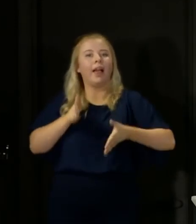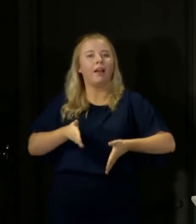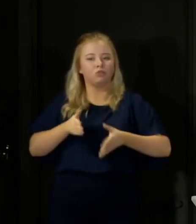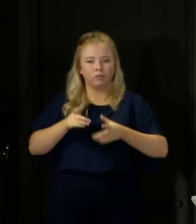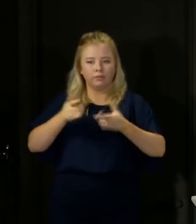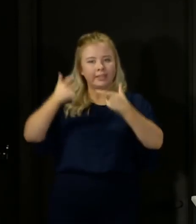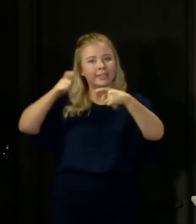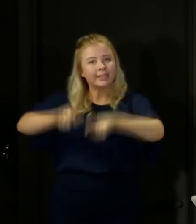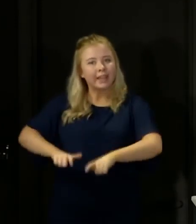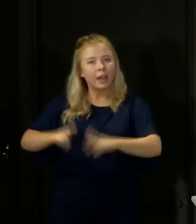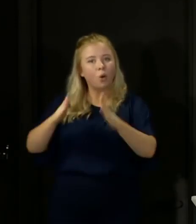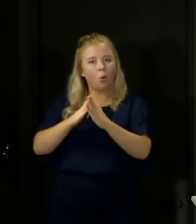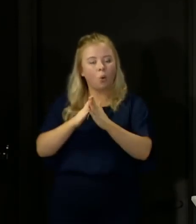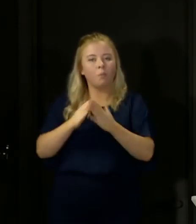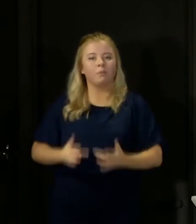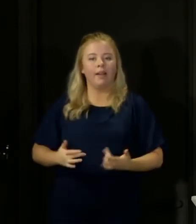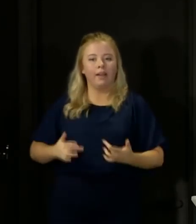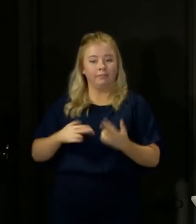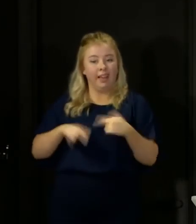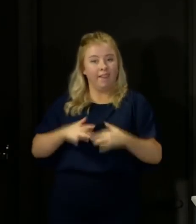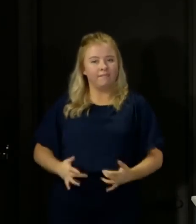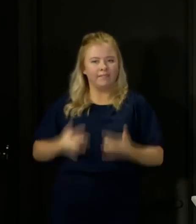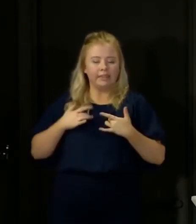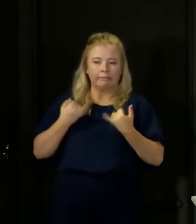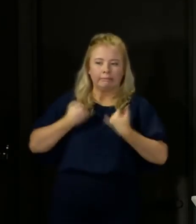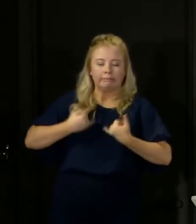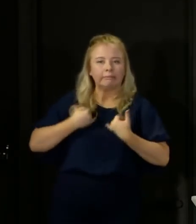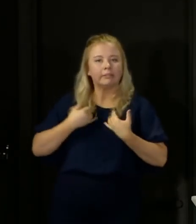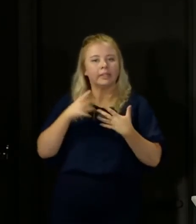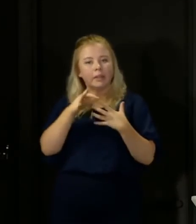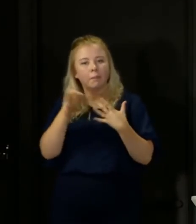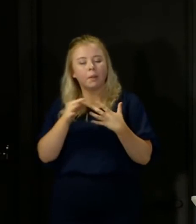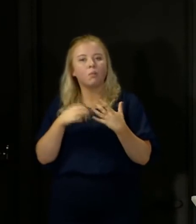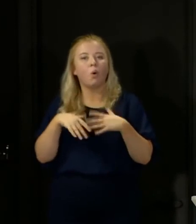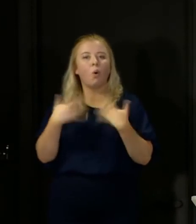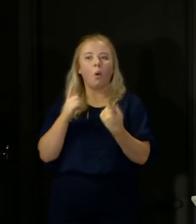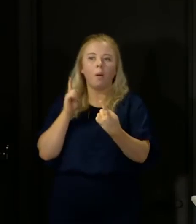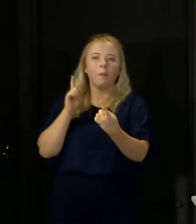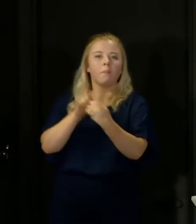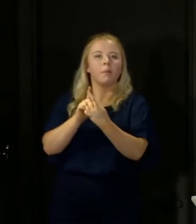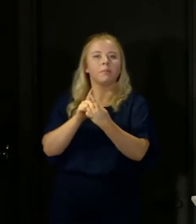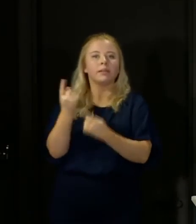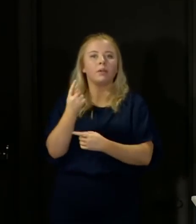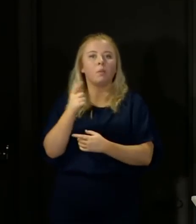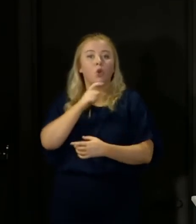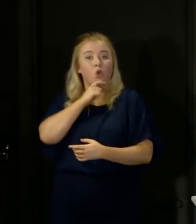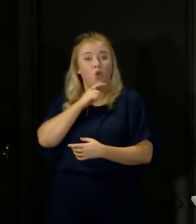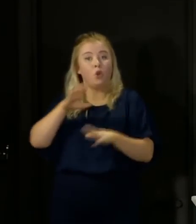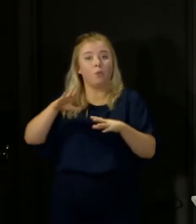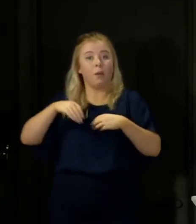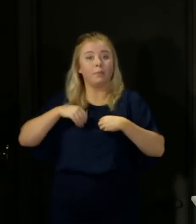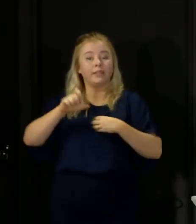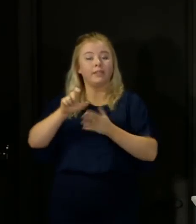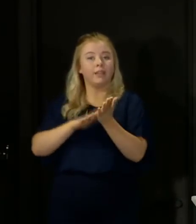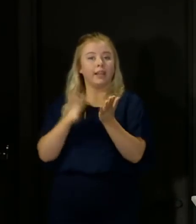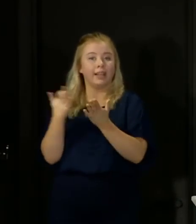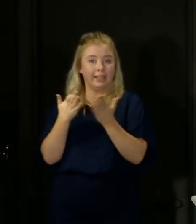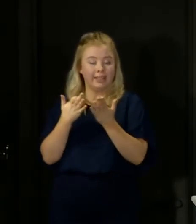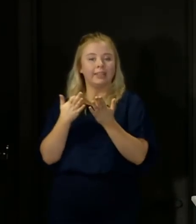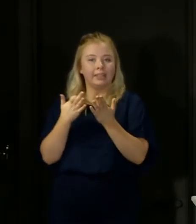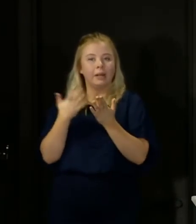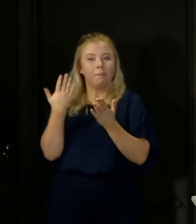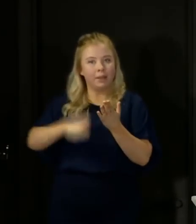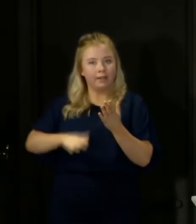at times when we have symptoms, test positive or have been in contact with someone who tests positive, we will be gradually